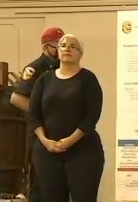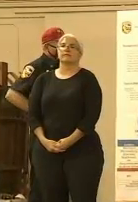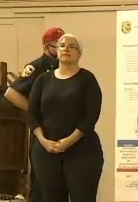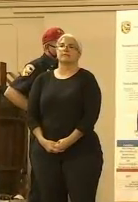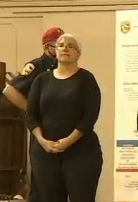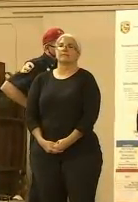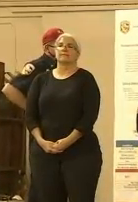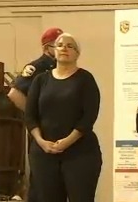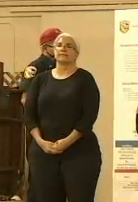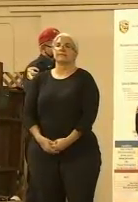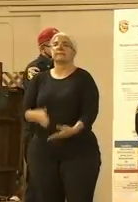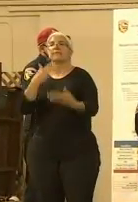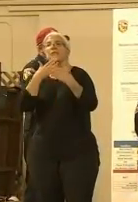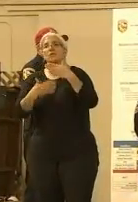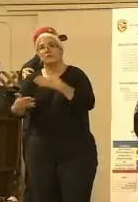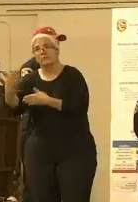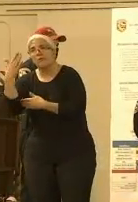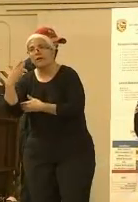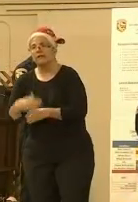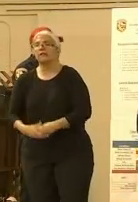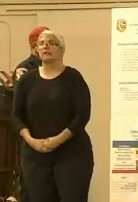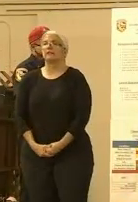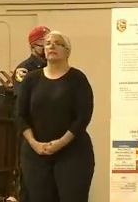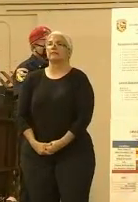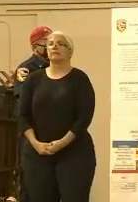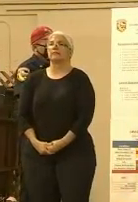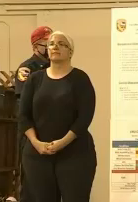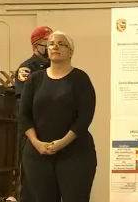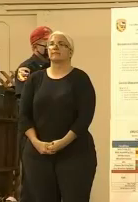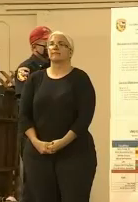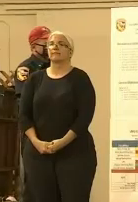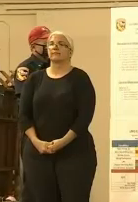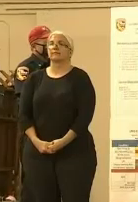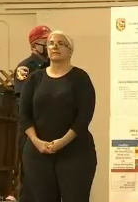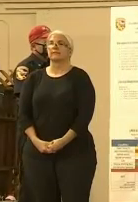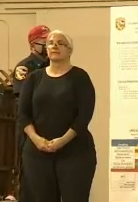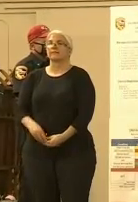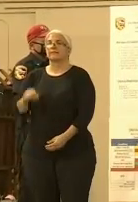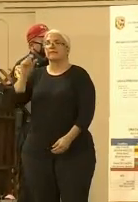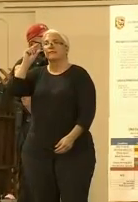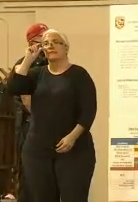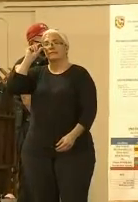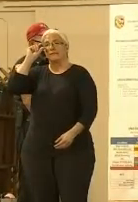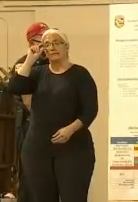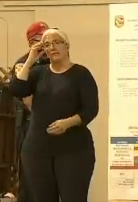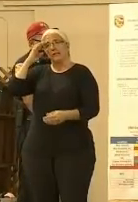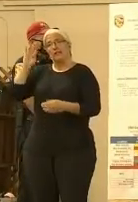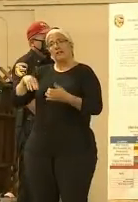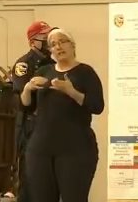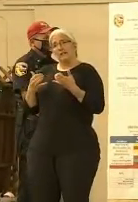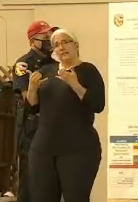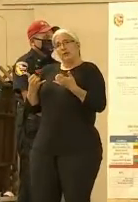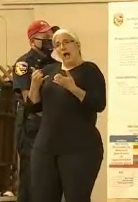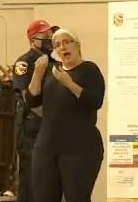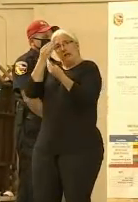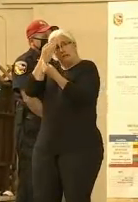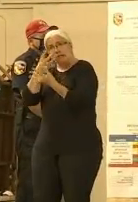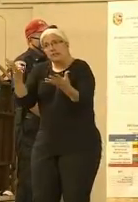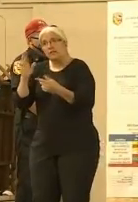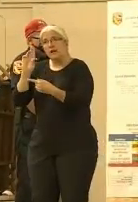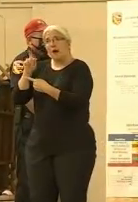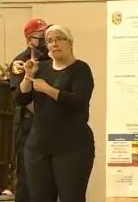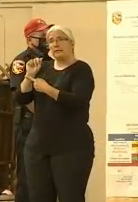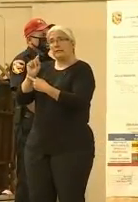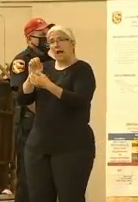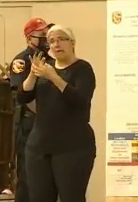Good morning. You received today's briefing. The unit, the incident is making